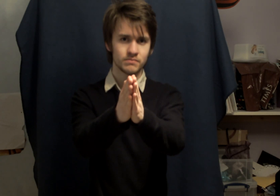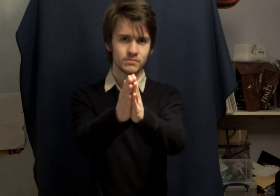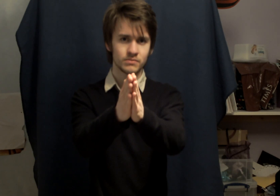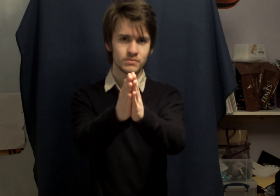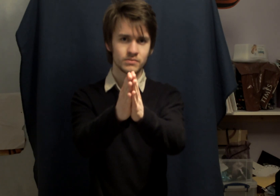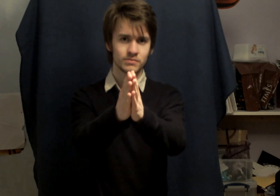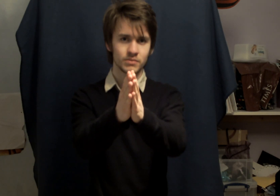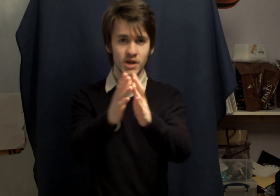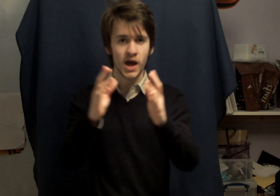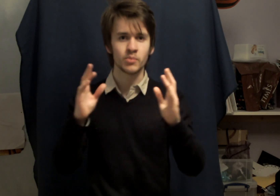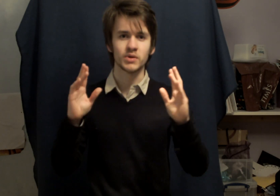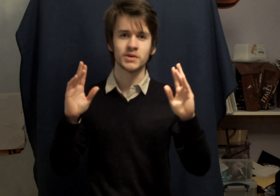be happy